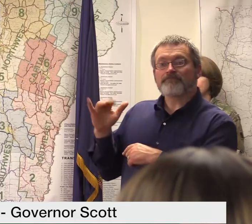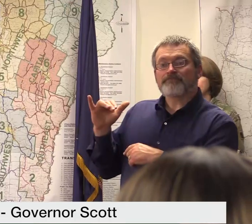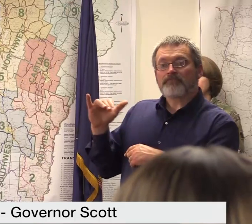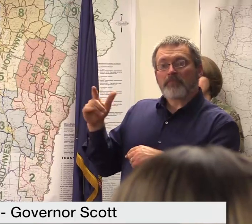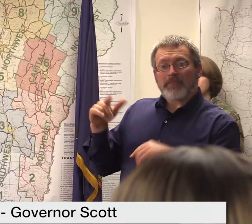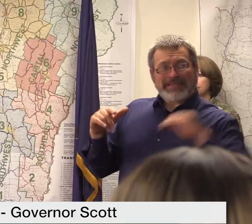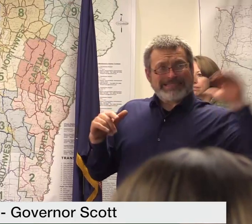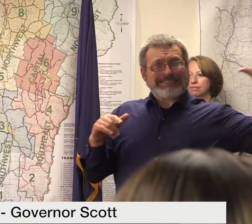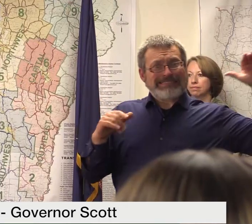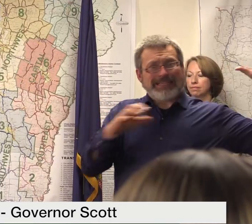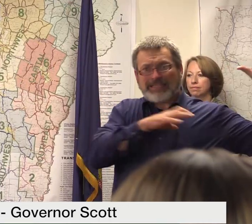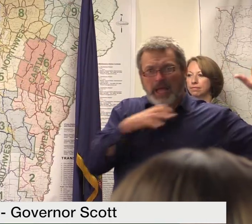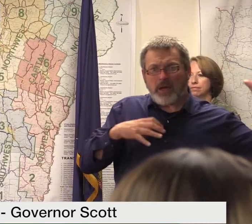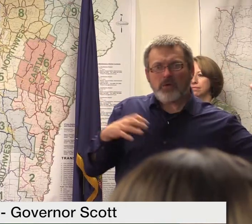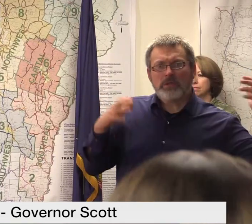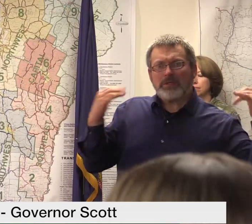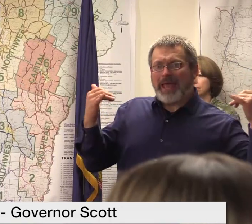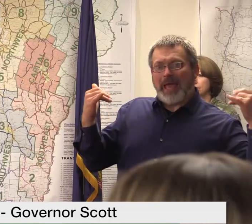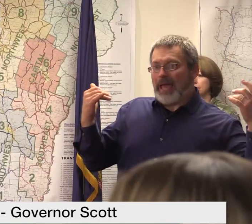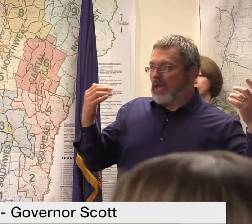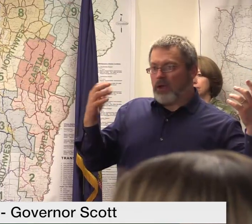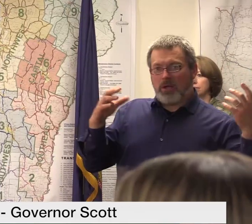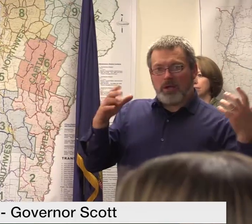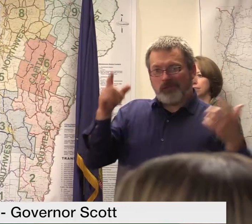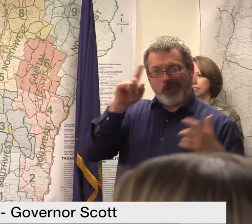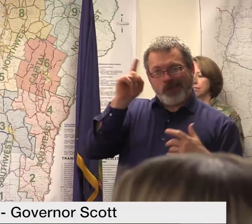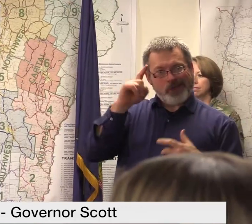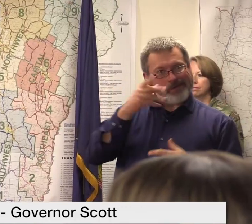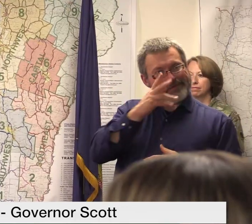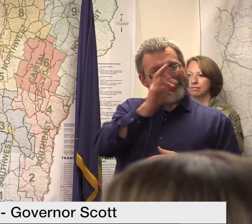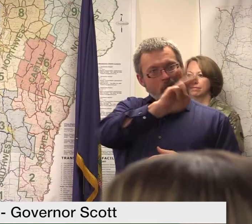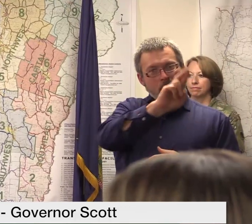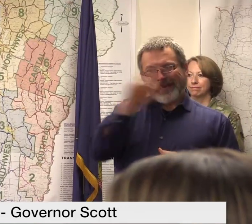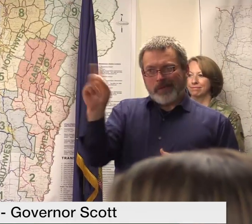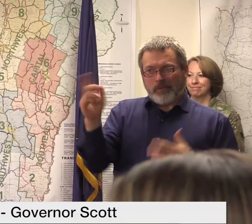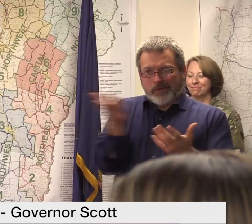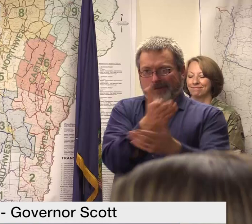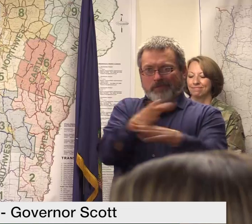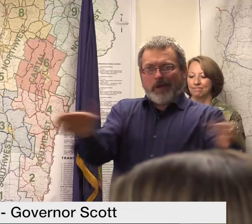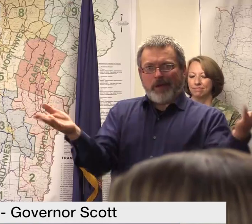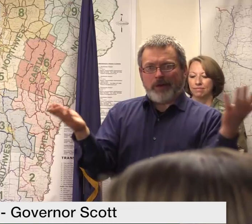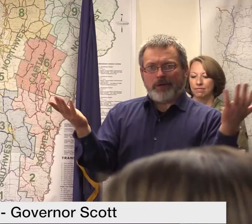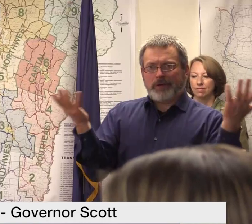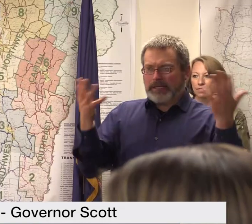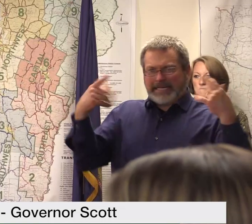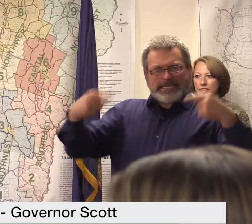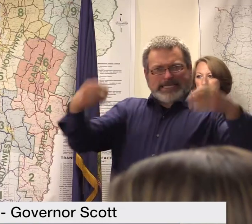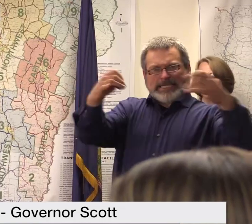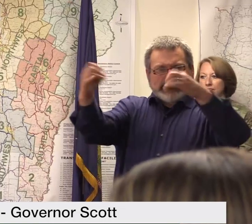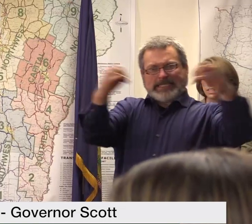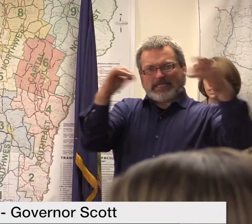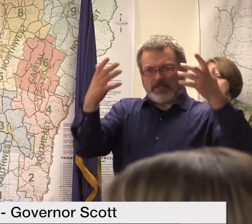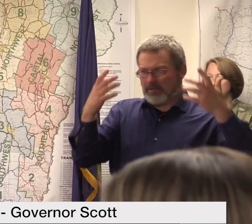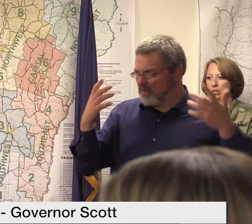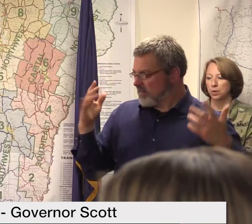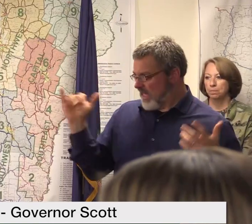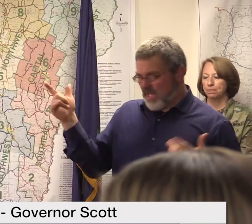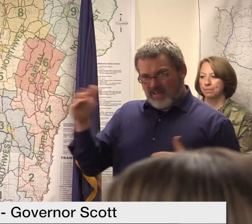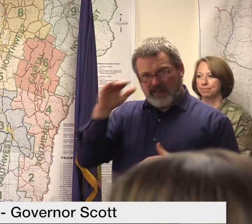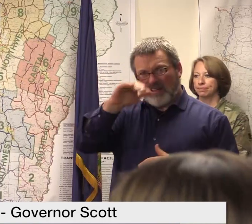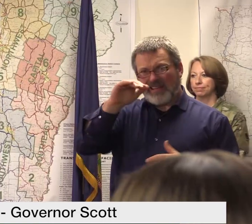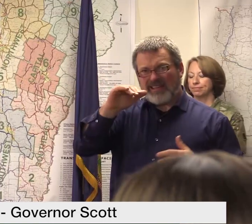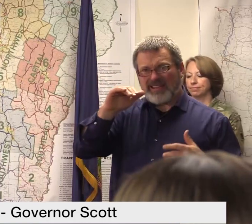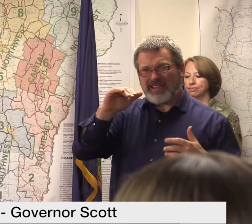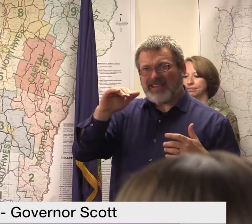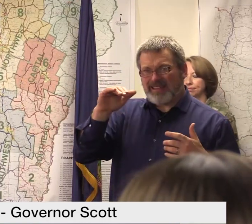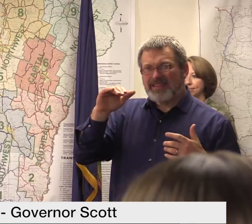in a divided Congress there's been political fights over FEMA funding in the past I'm thinking after Sandy how confident are you